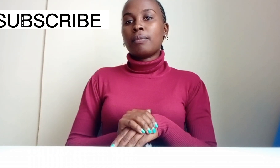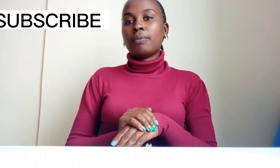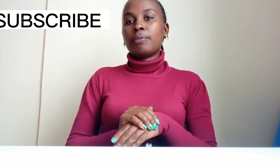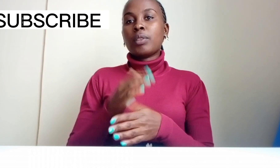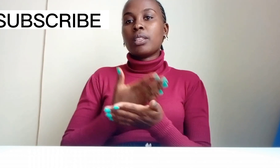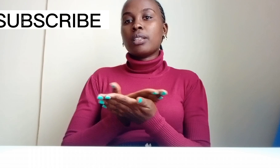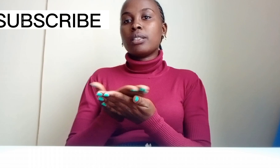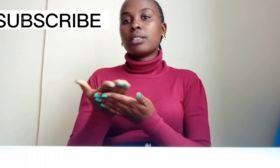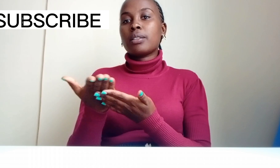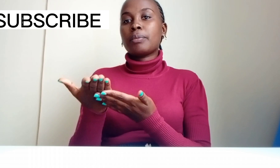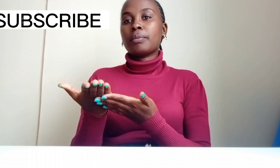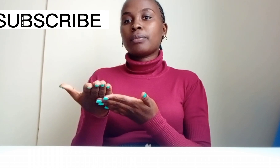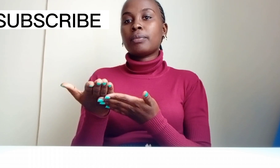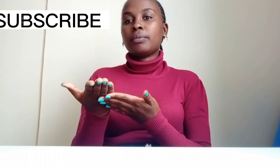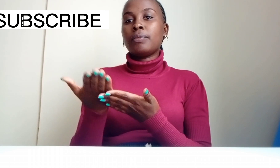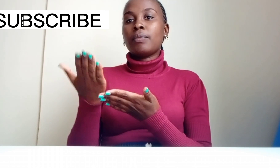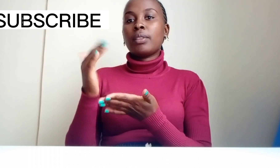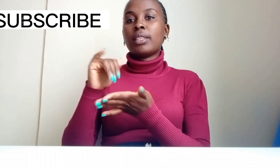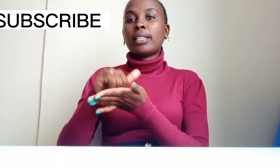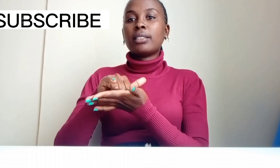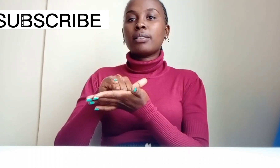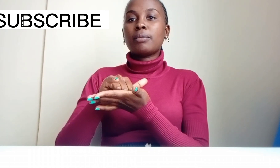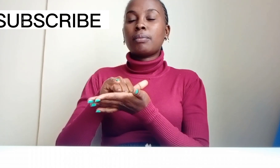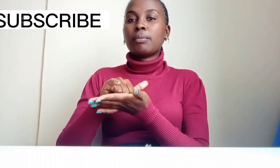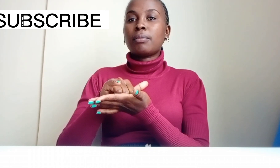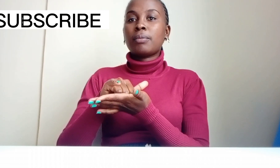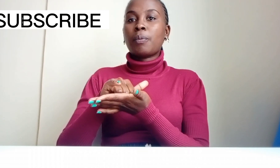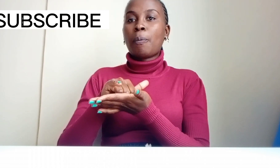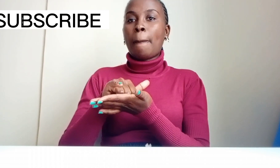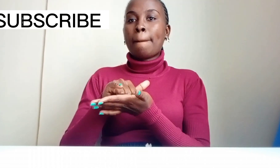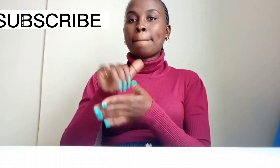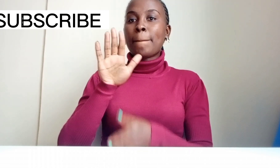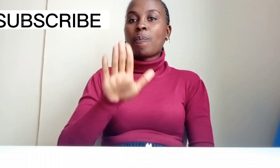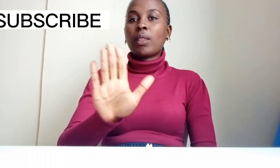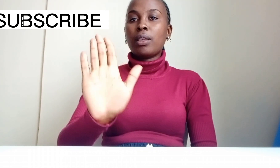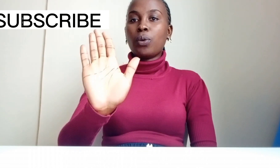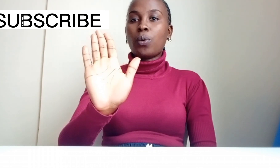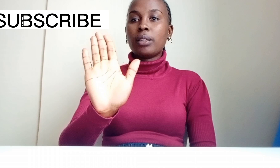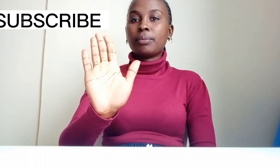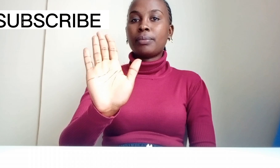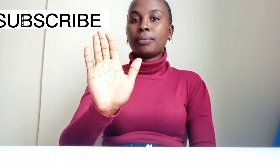this that that you are yours